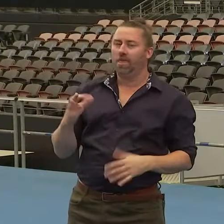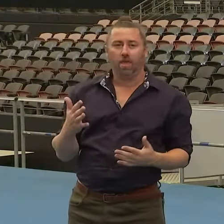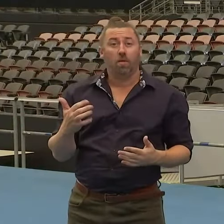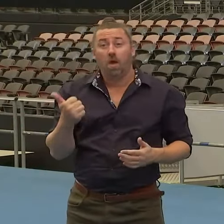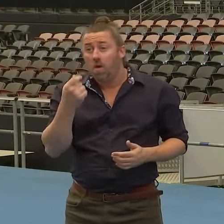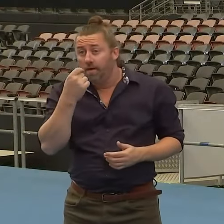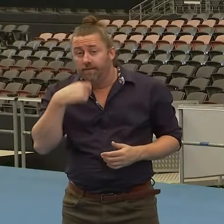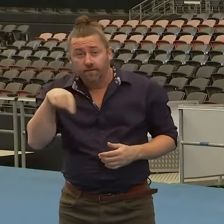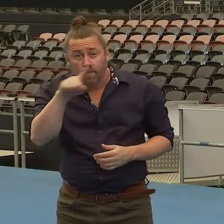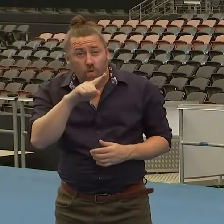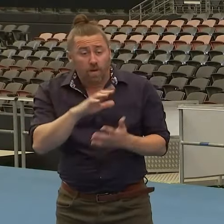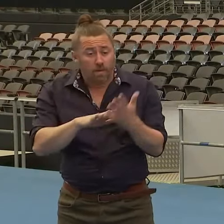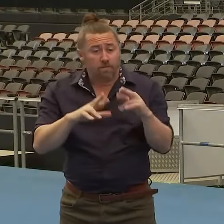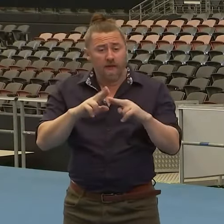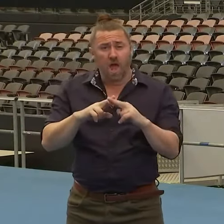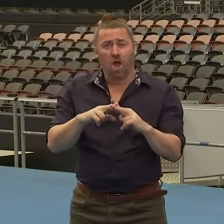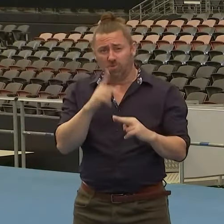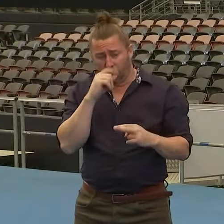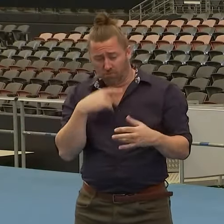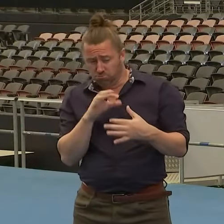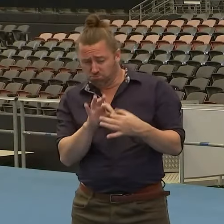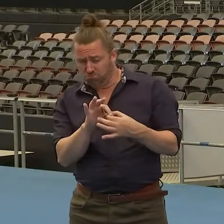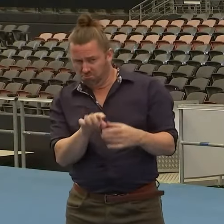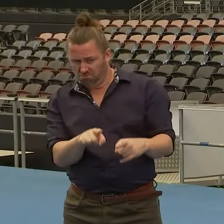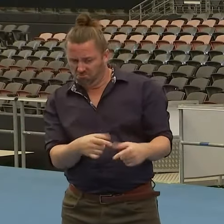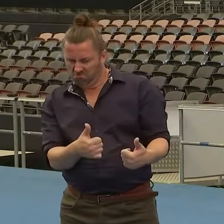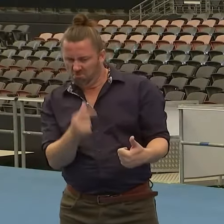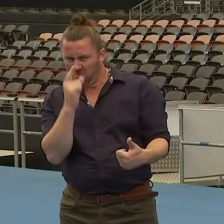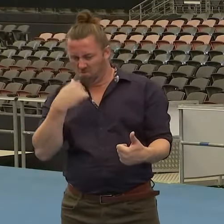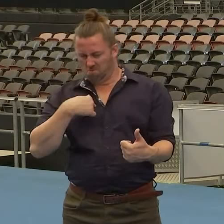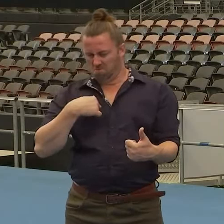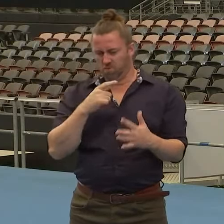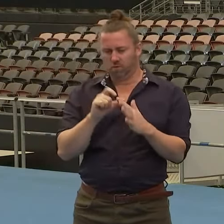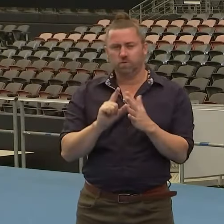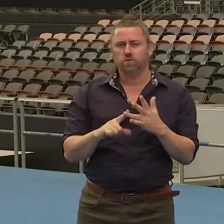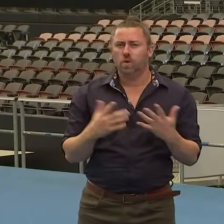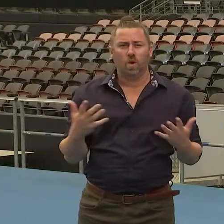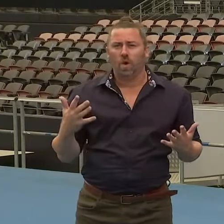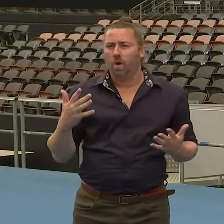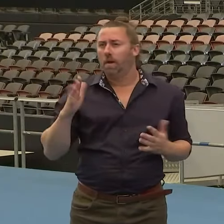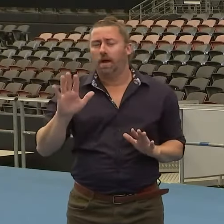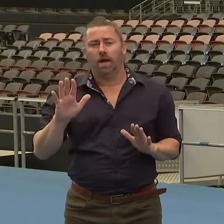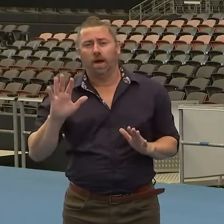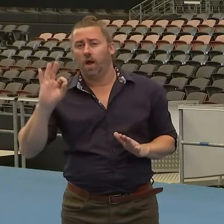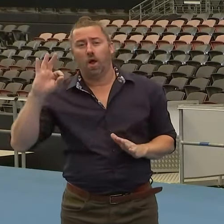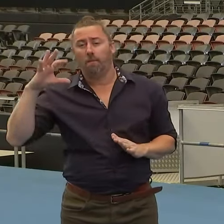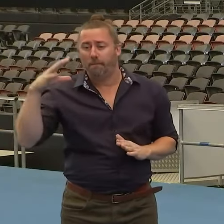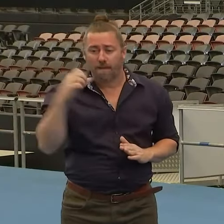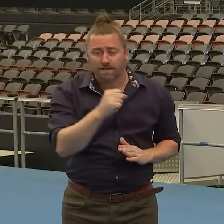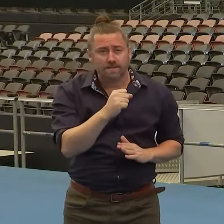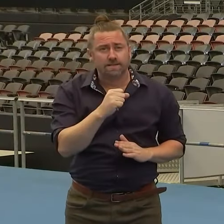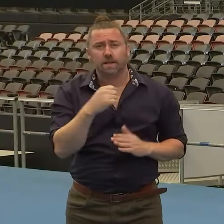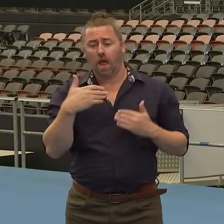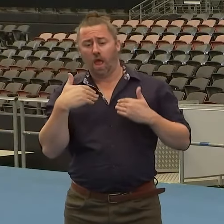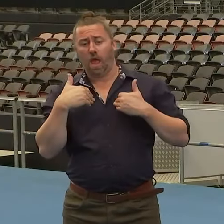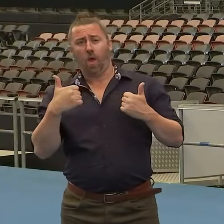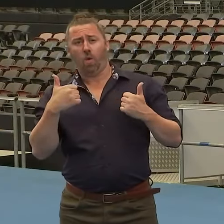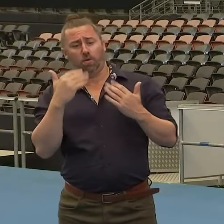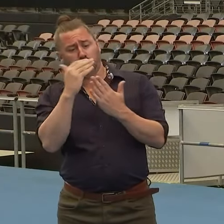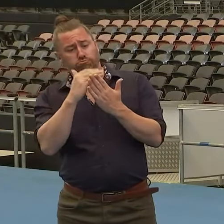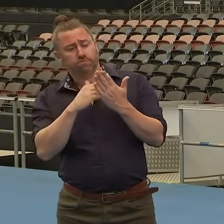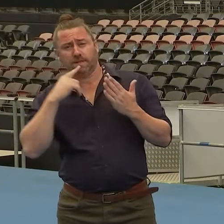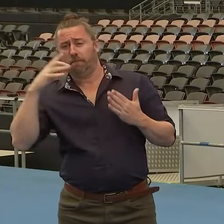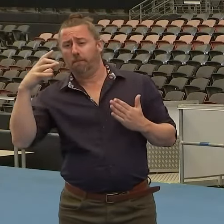testing their child and they will be available. But there is no requirement, there is no health advice to have the school